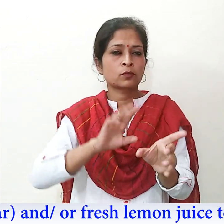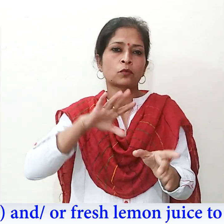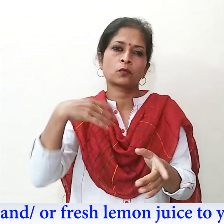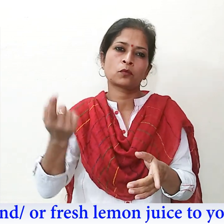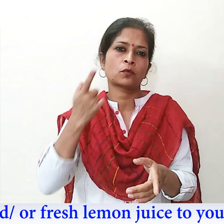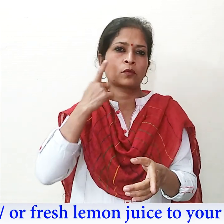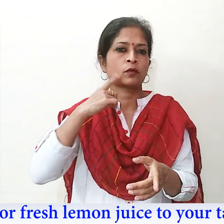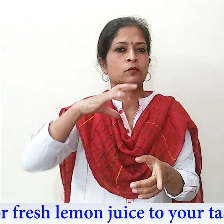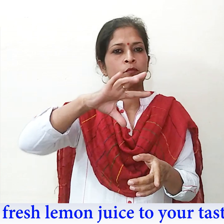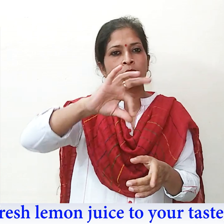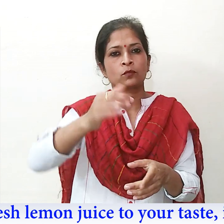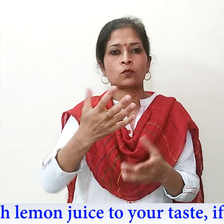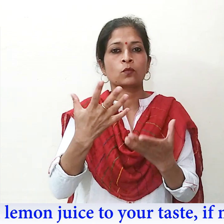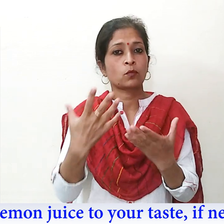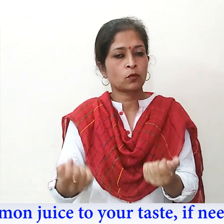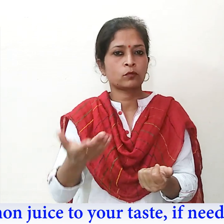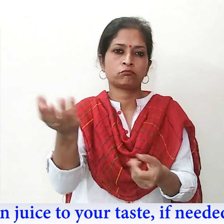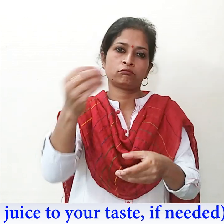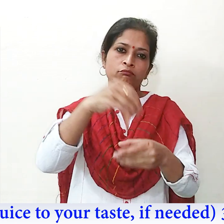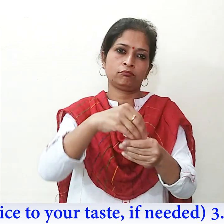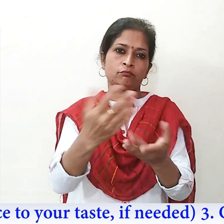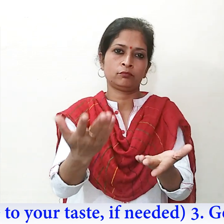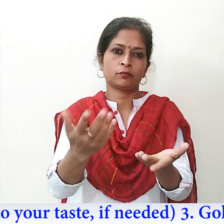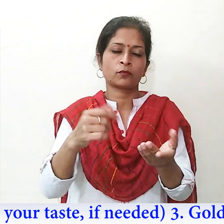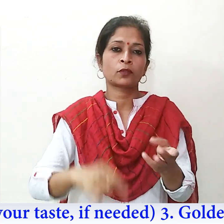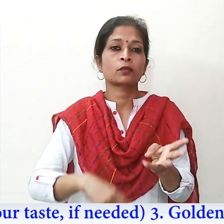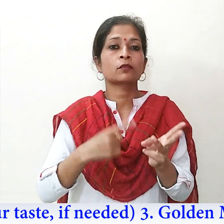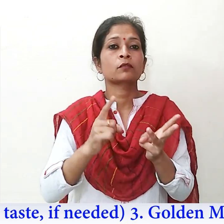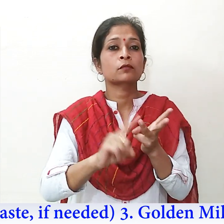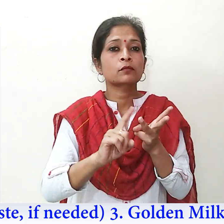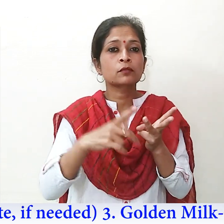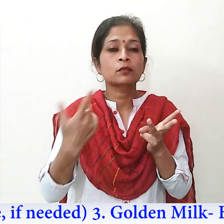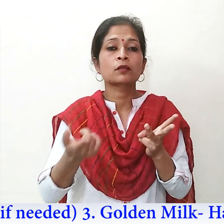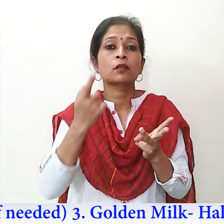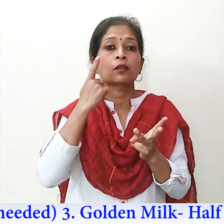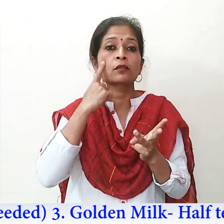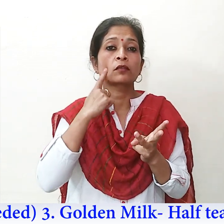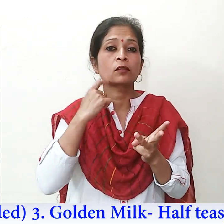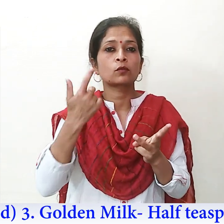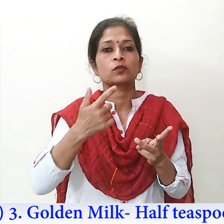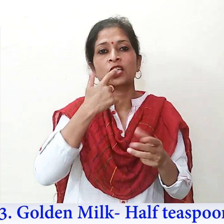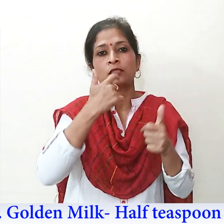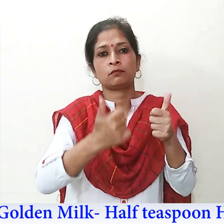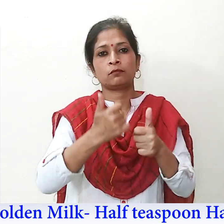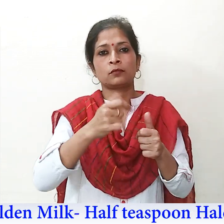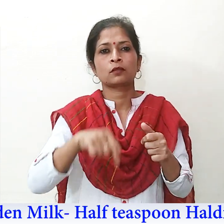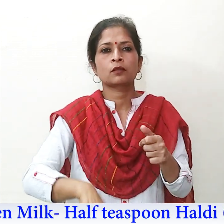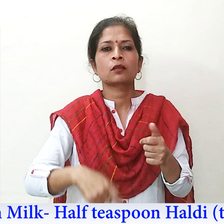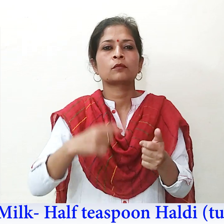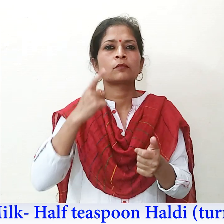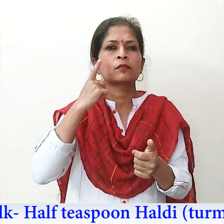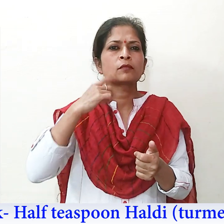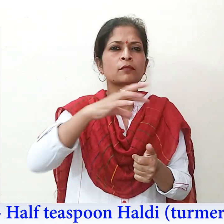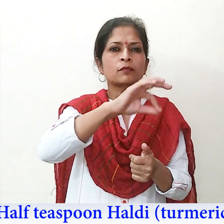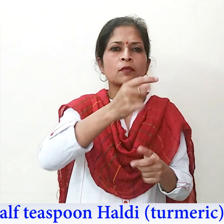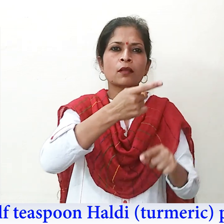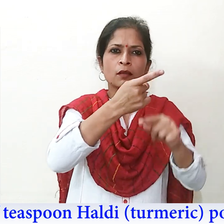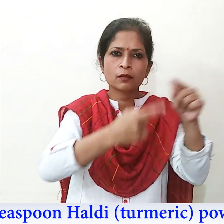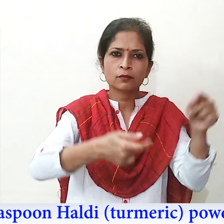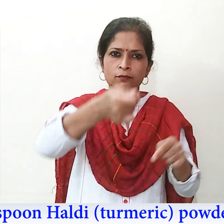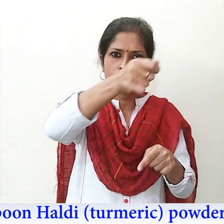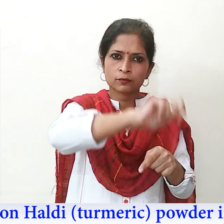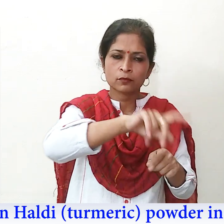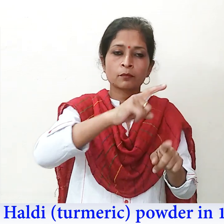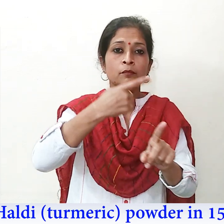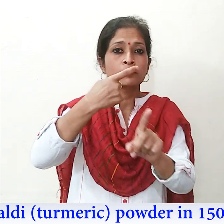juice to your taste if needed. 3. Golden Milk 1-1 teaspoon haldi, turmeric